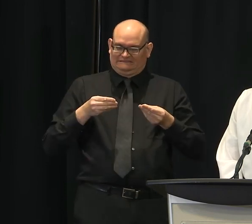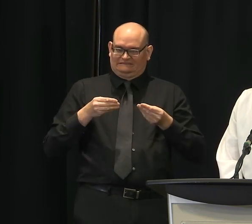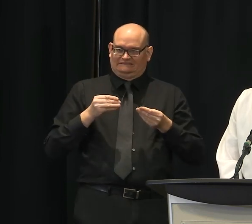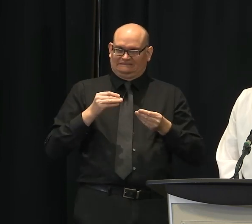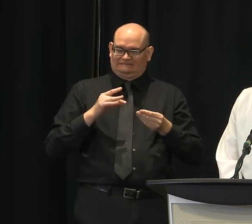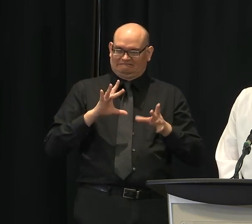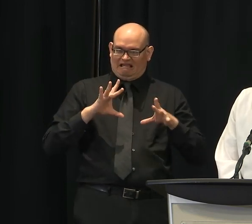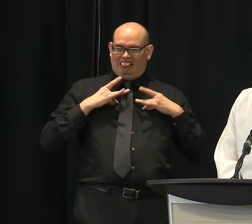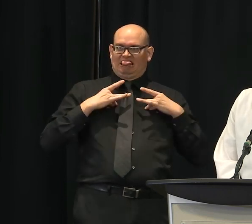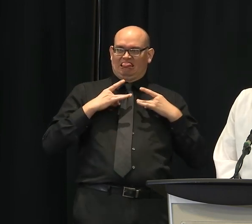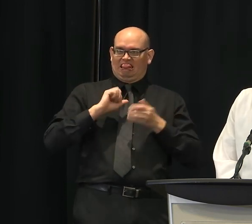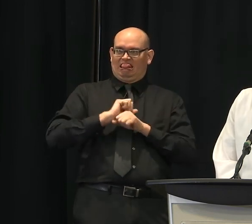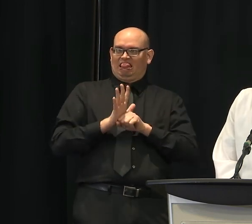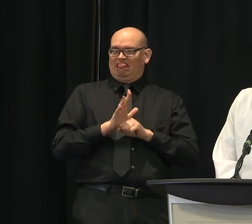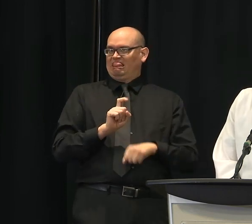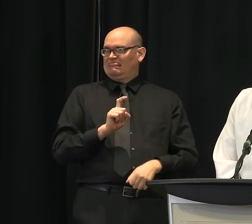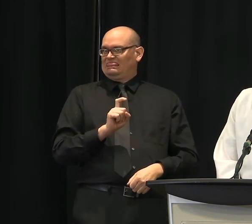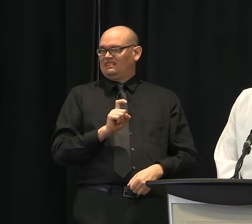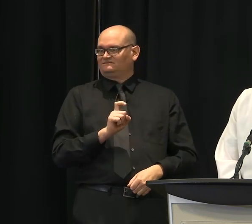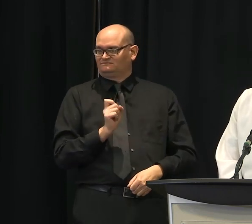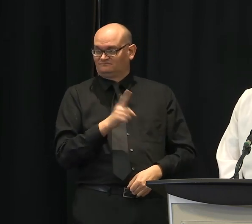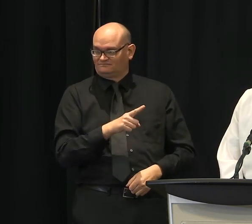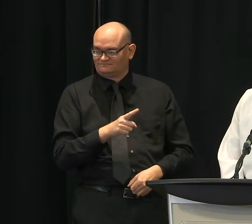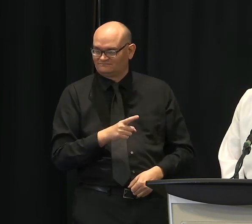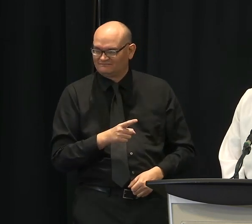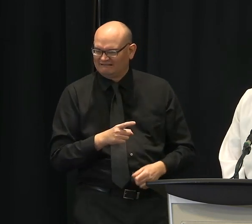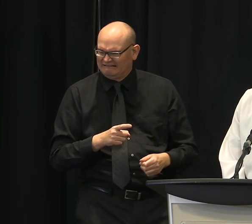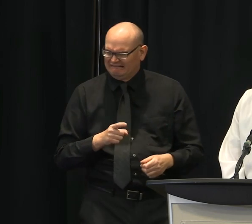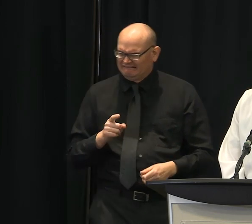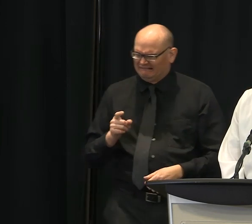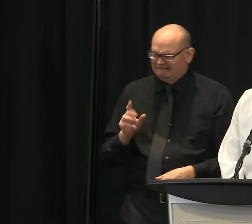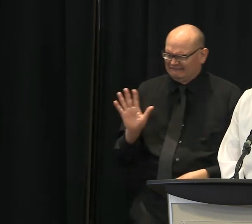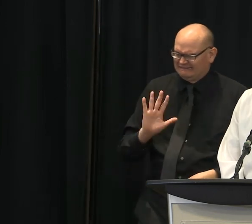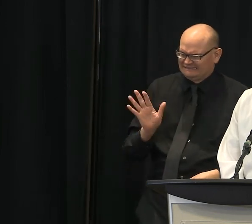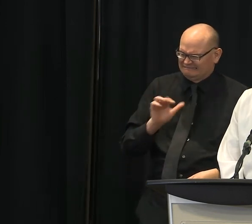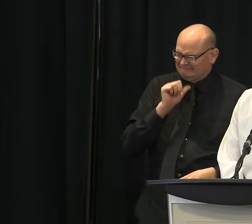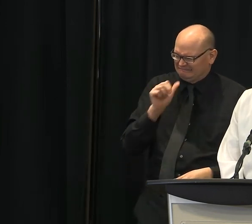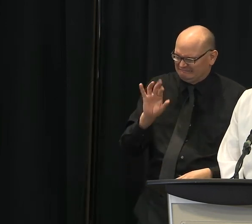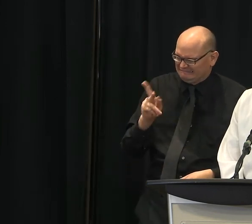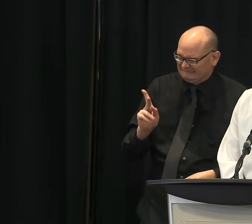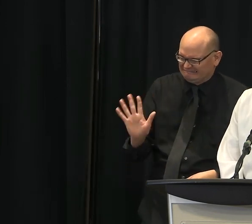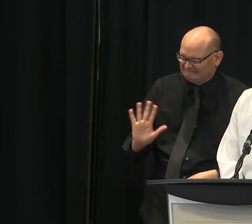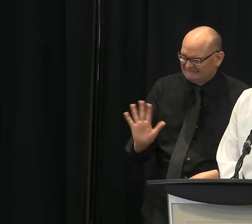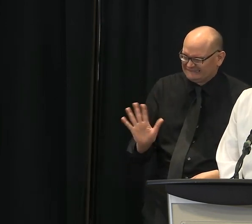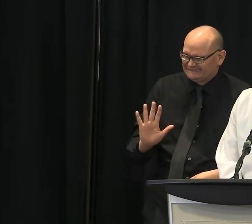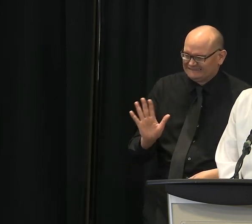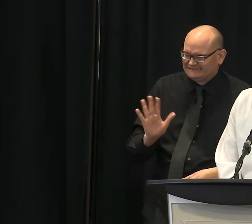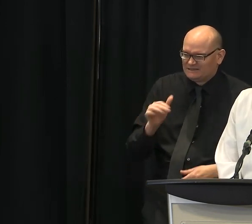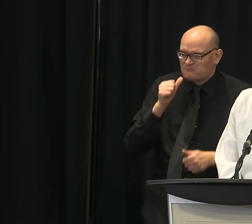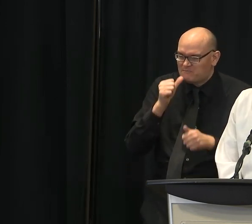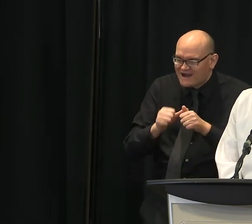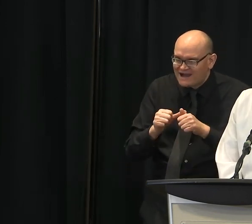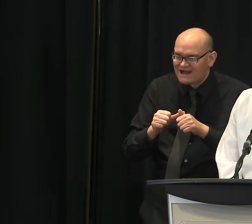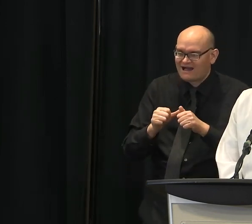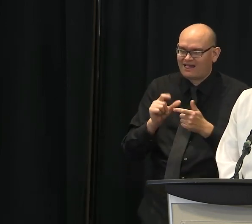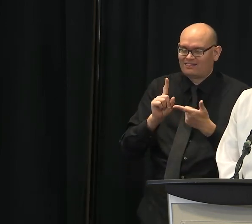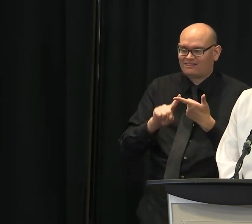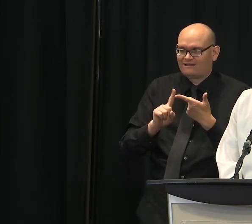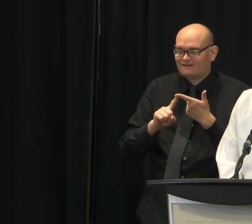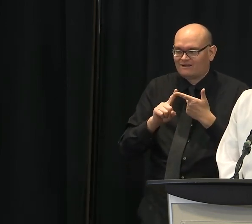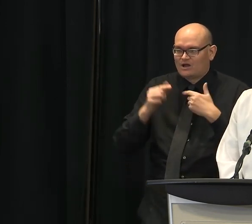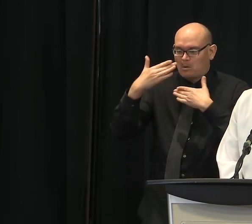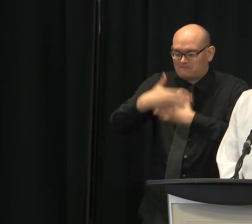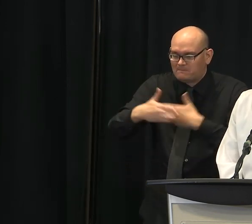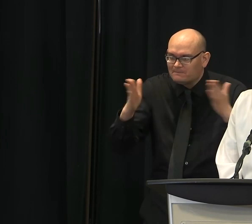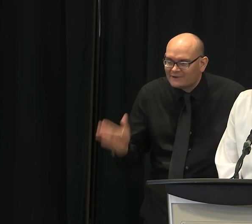don't think there's really any risk from, you know, the mail or receiving packages. I mean, that's never been borne out. mean, this is